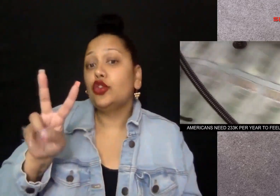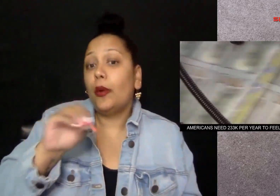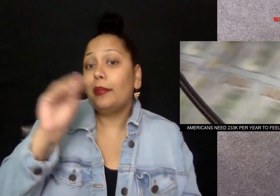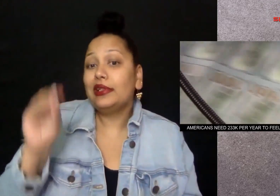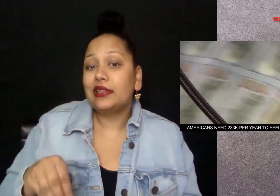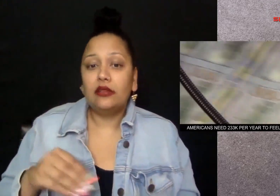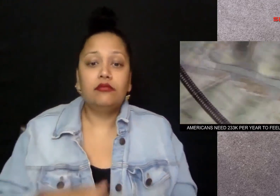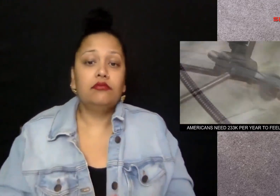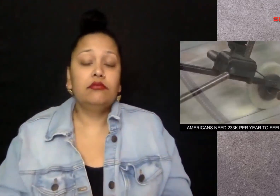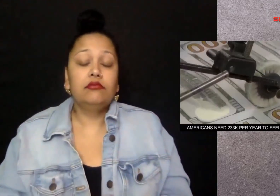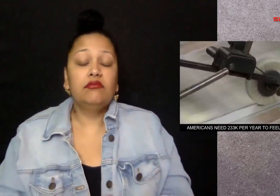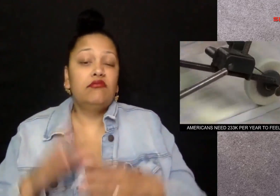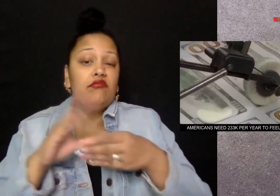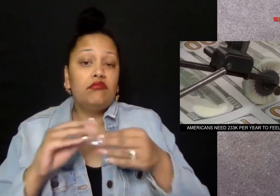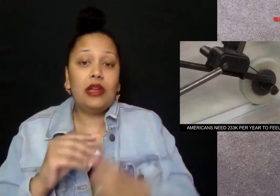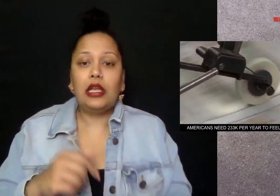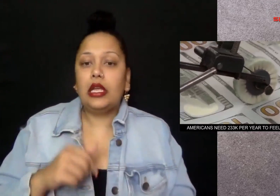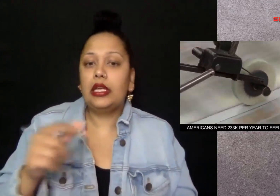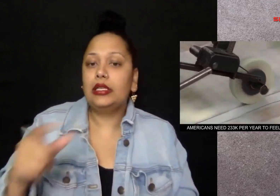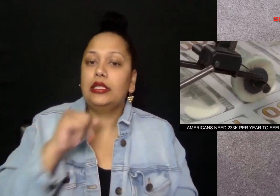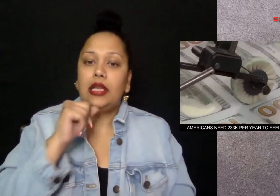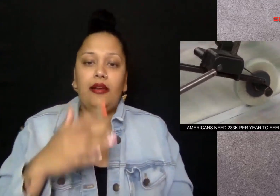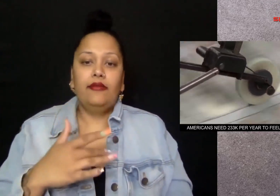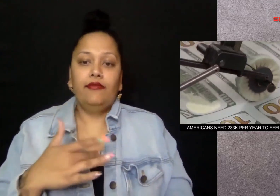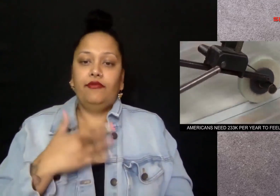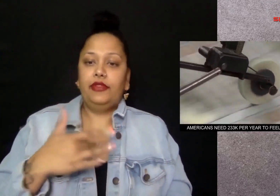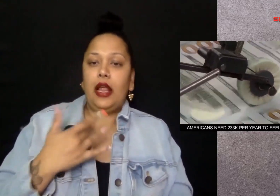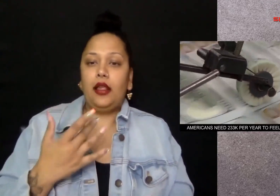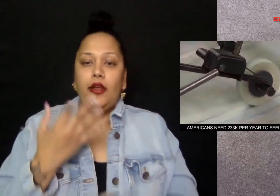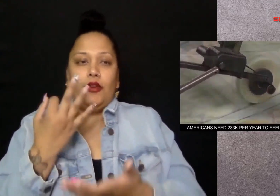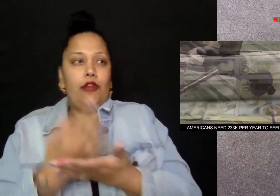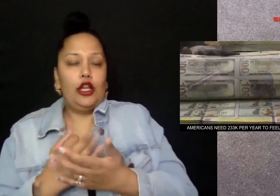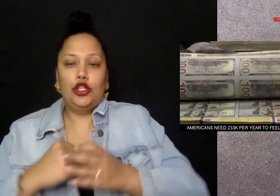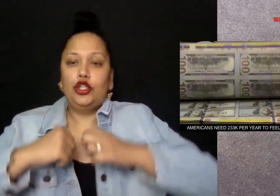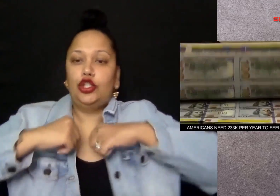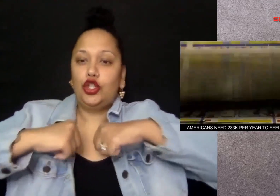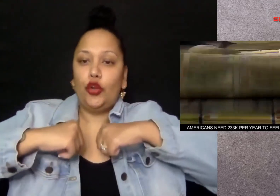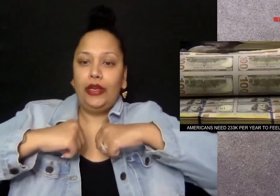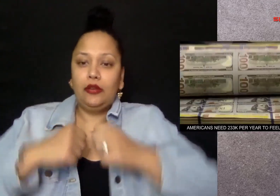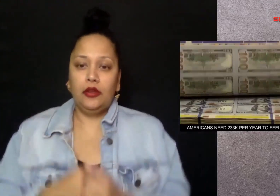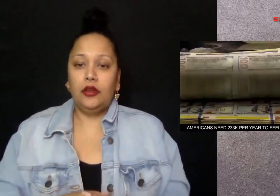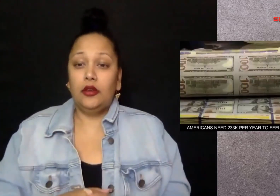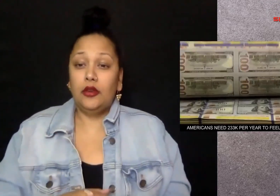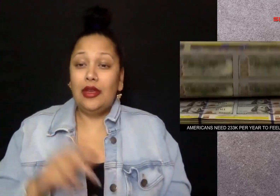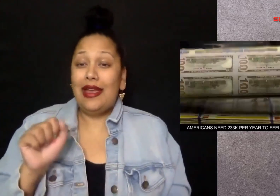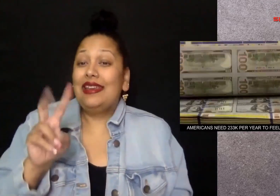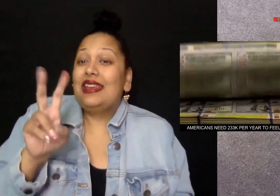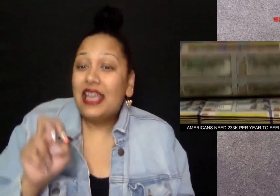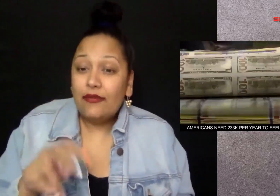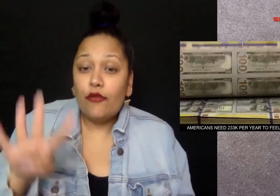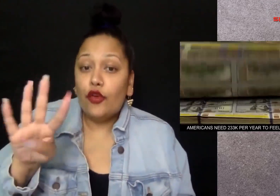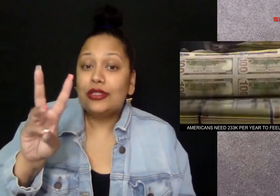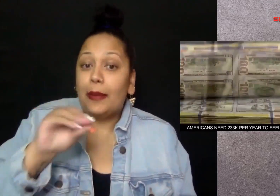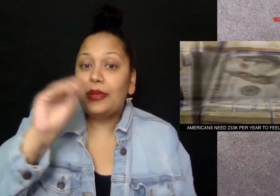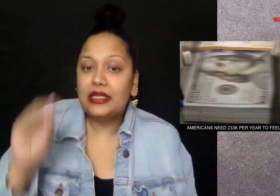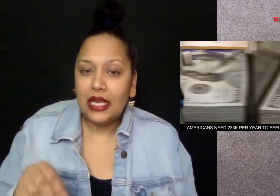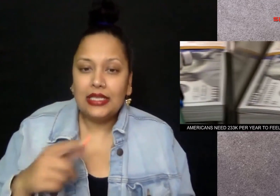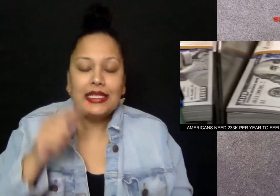72% said they did not currently feel financially secure although 46%